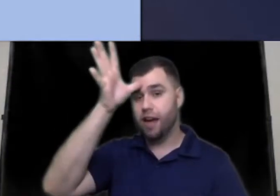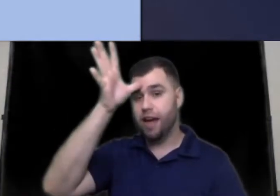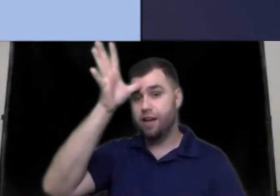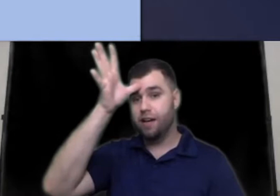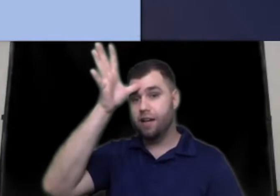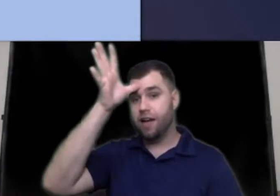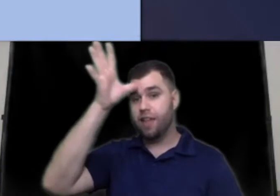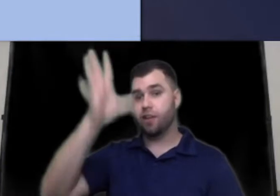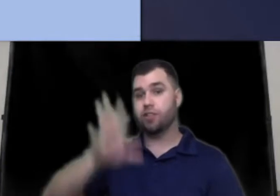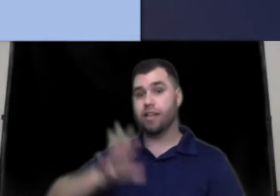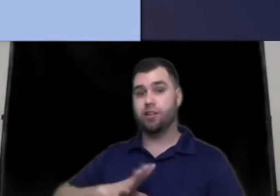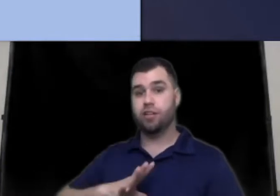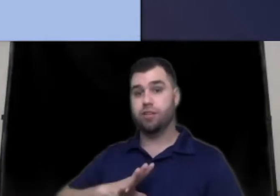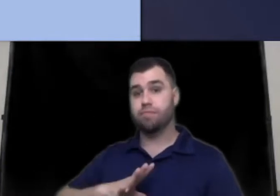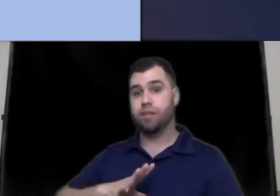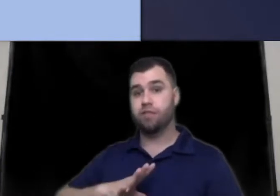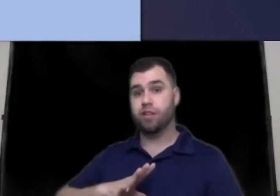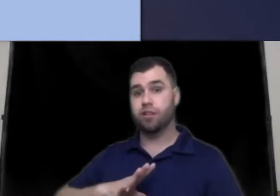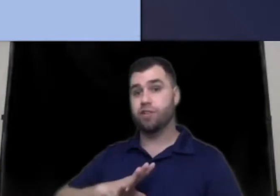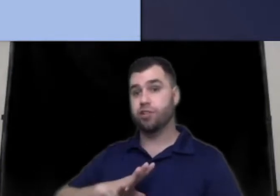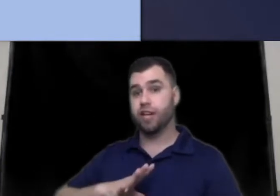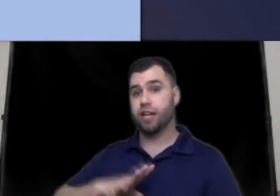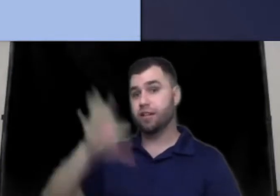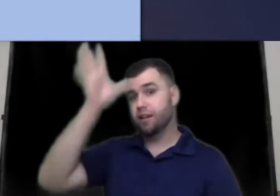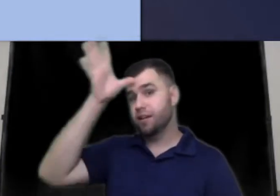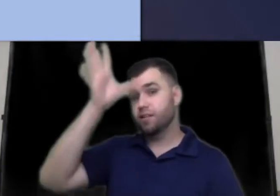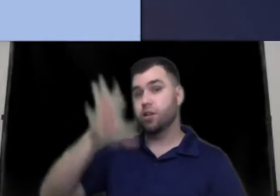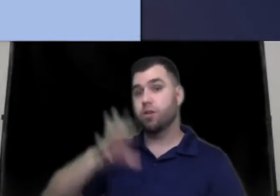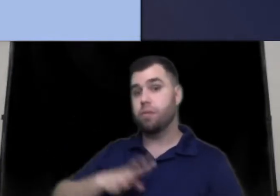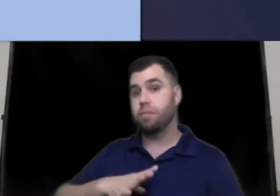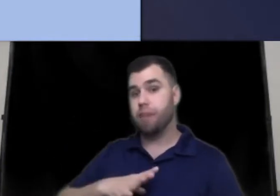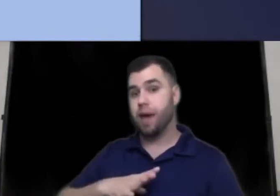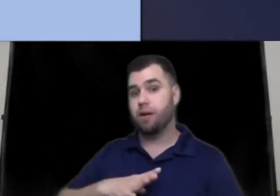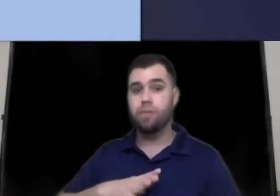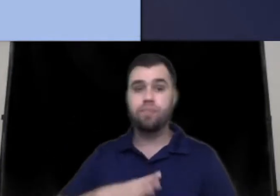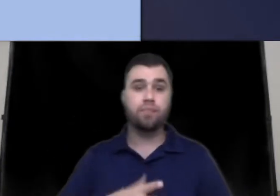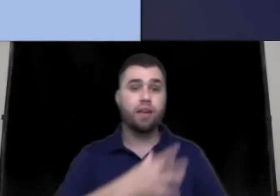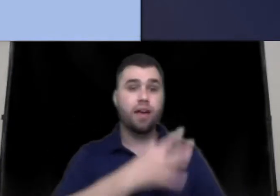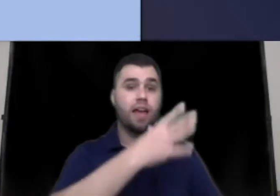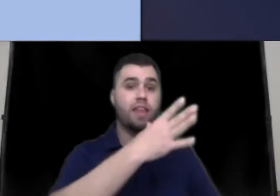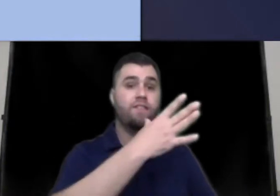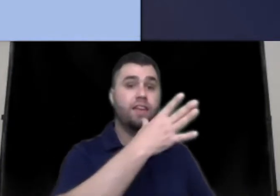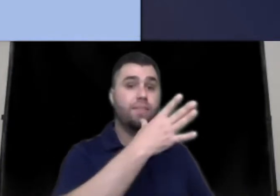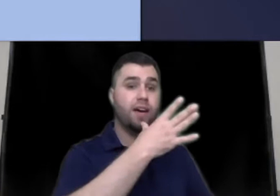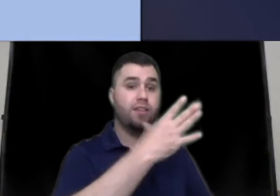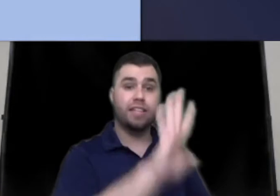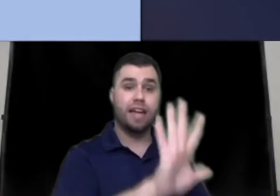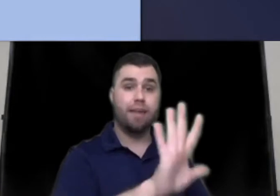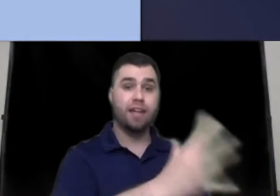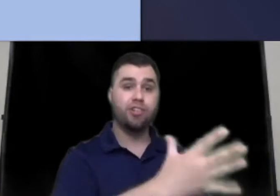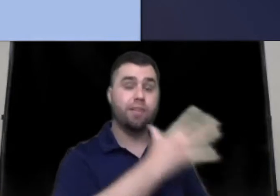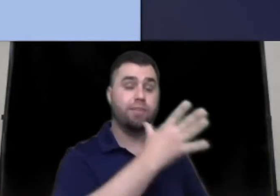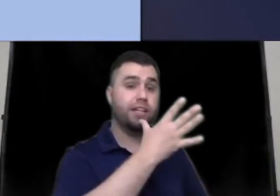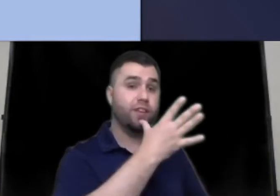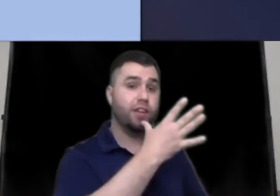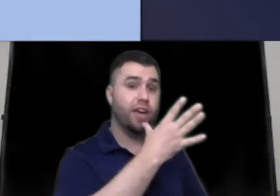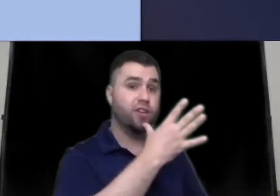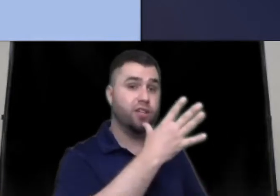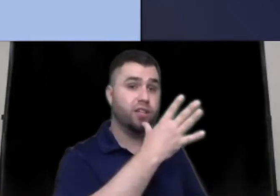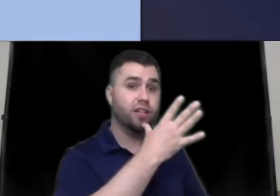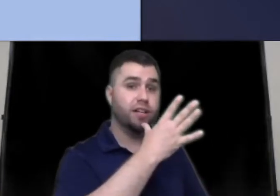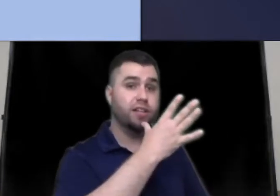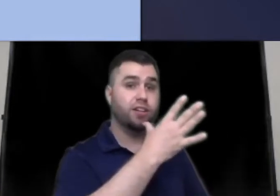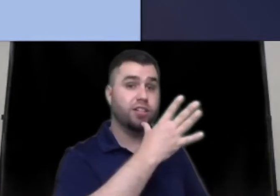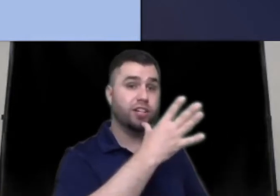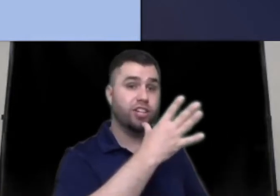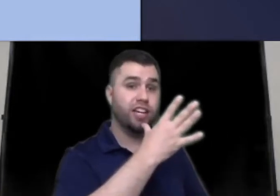forehead and it goes down to your mid-region of your chest so male and then female same handshape but different locations